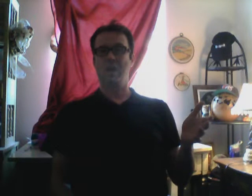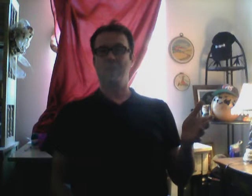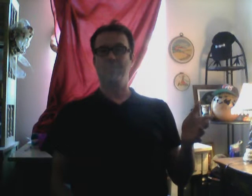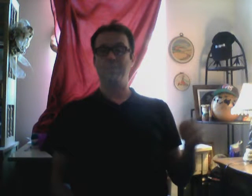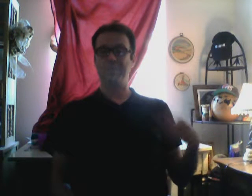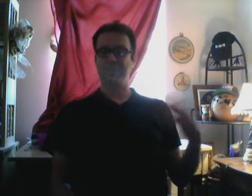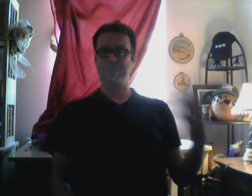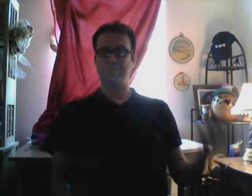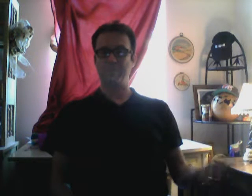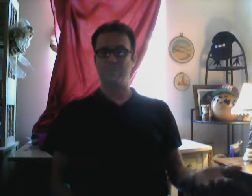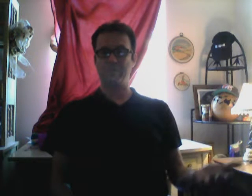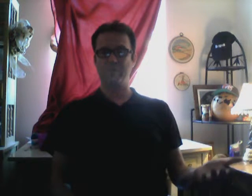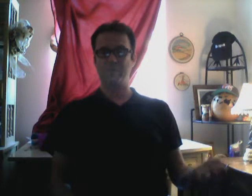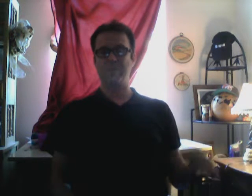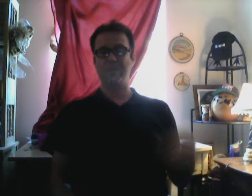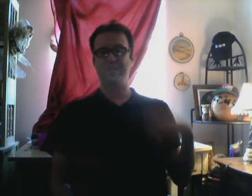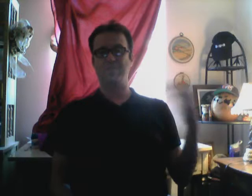The. River. Ties. Into.